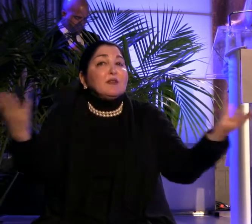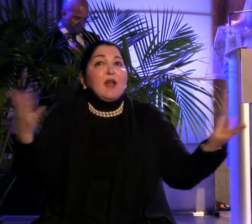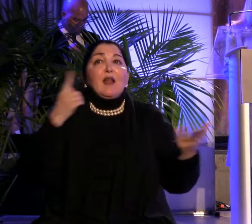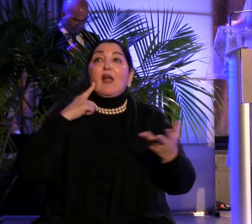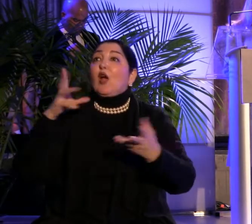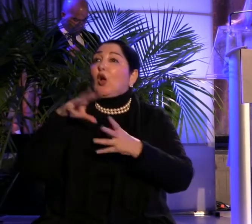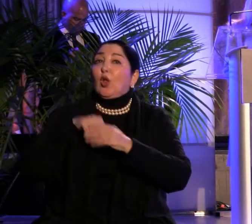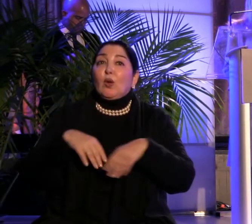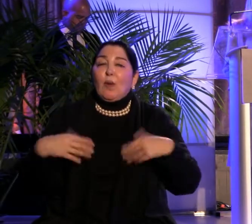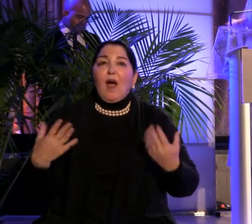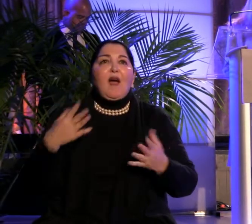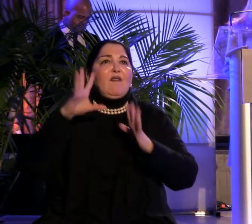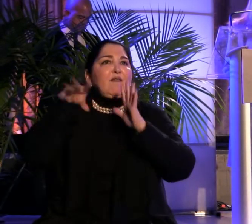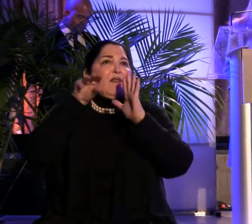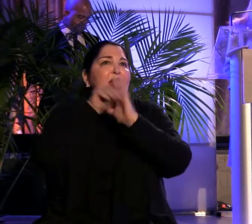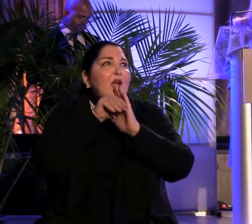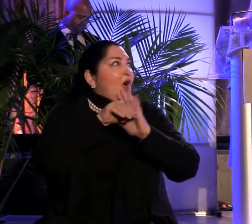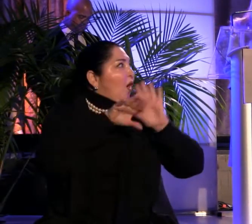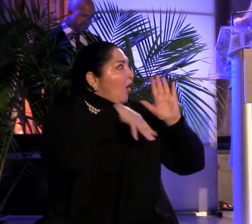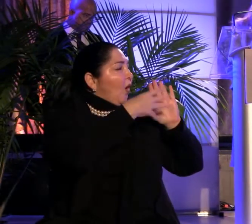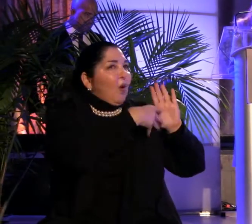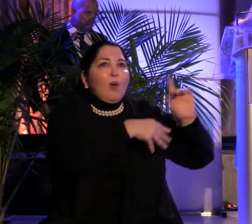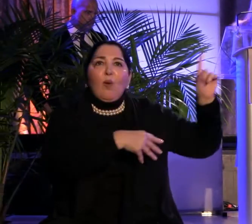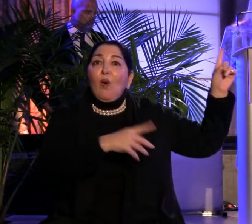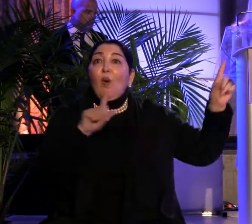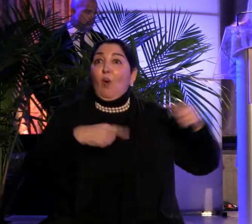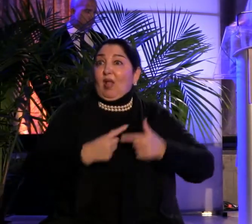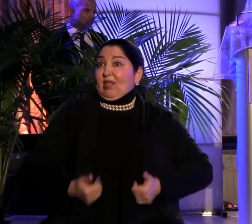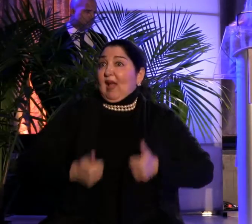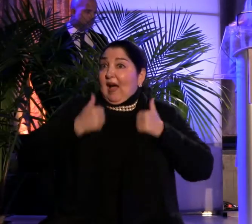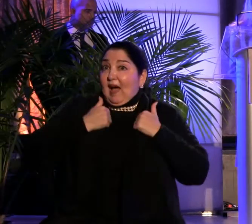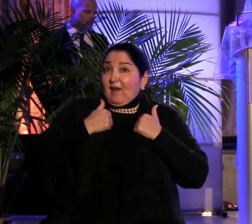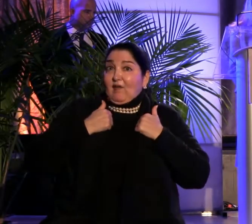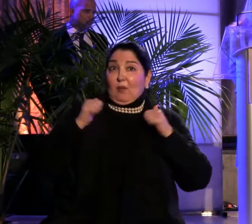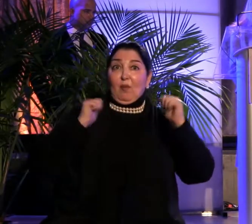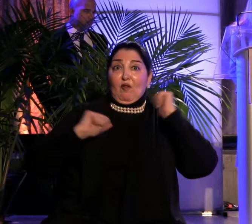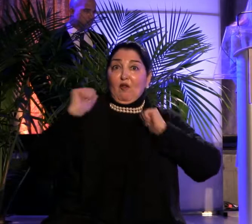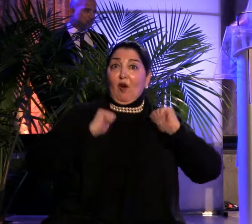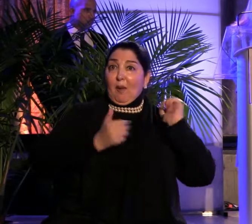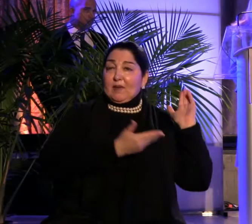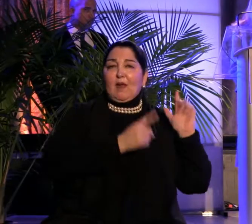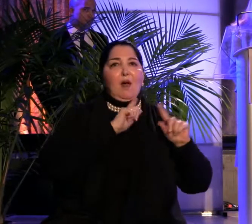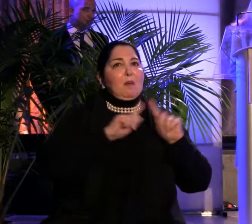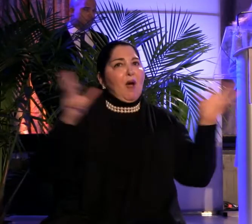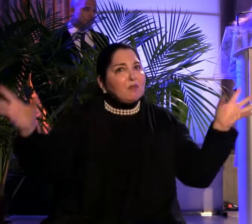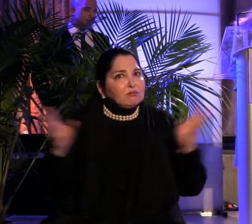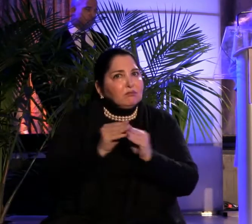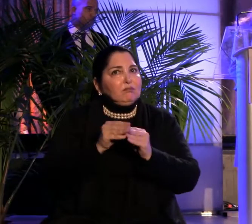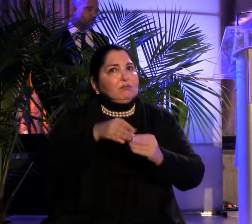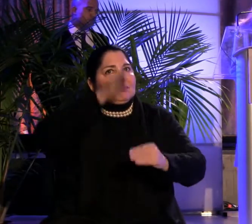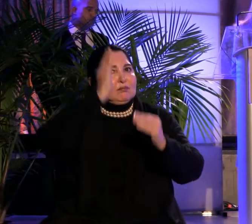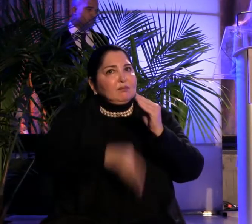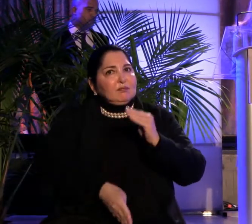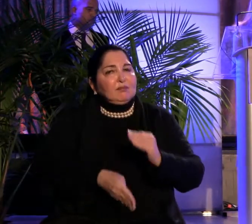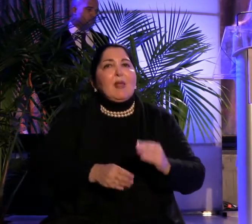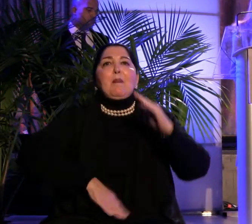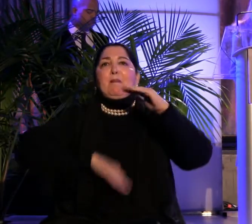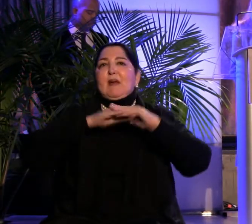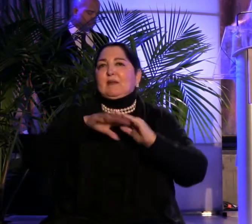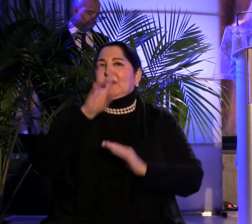include video and or live performance. But each presentation is still timed out to be not more than 7 minutes.